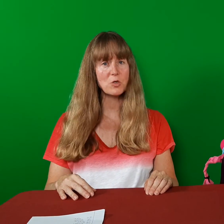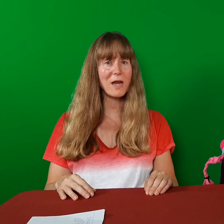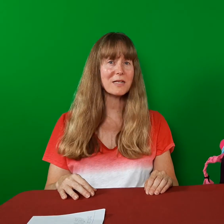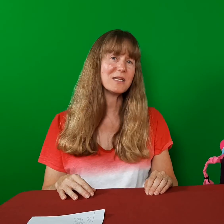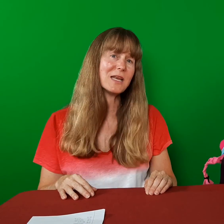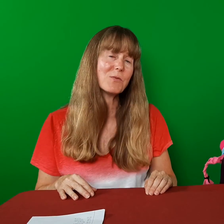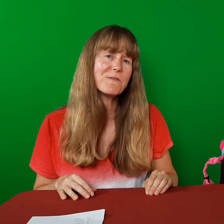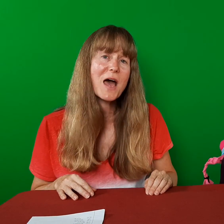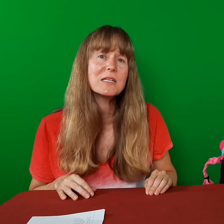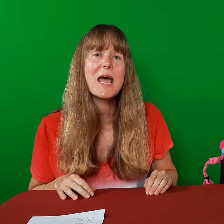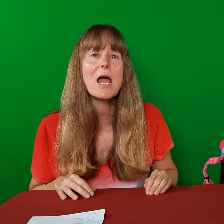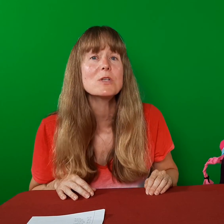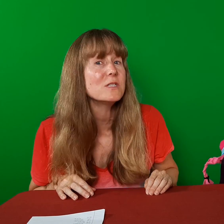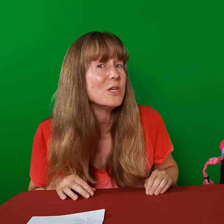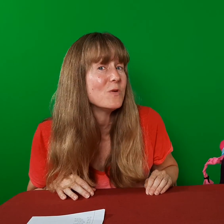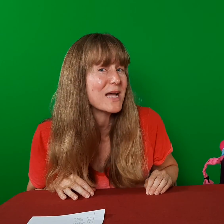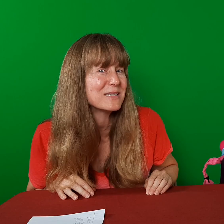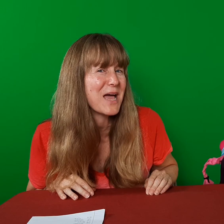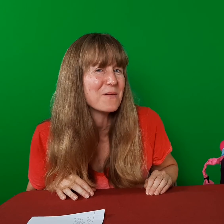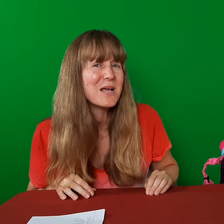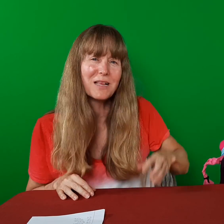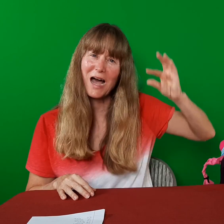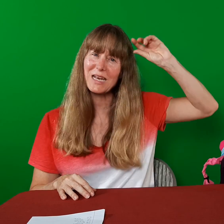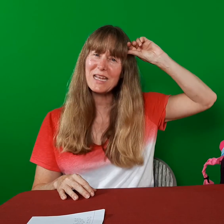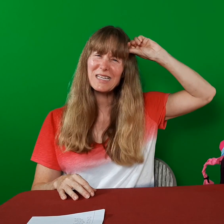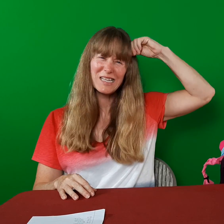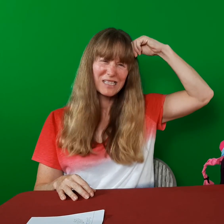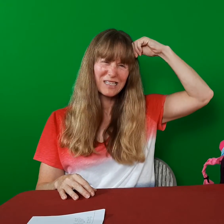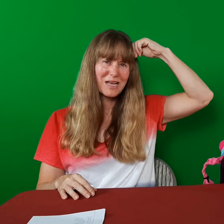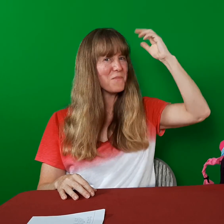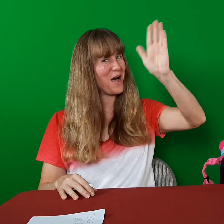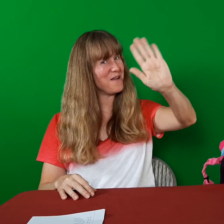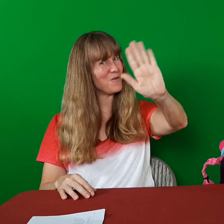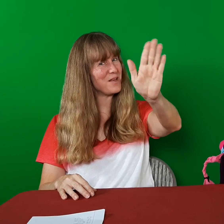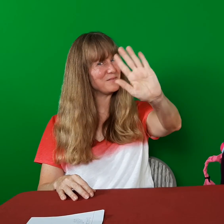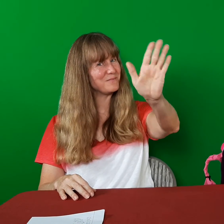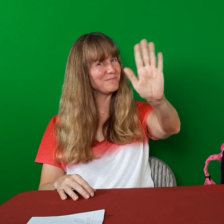joining us at Nitty Gritty Phonics. And I will see you next time. Lock it in! Bye everyone! Bye!